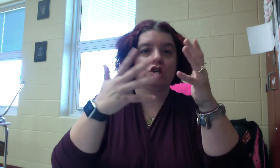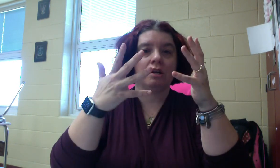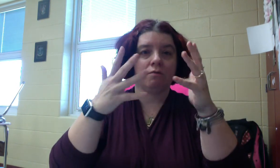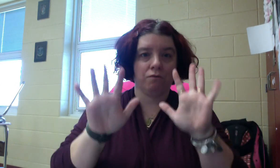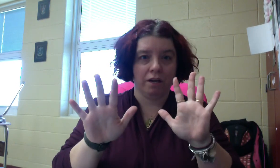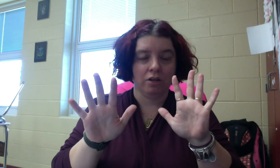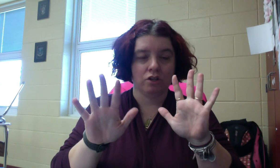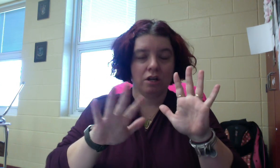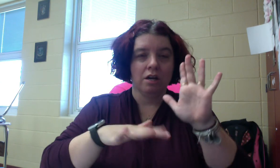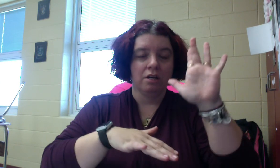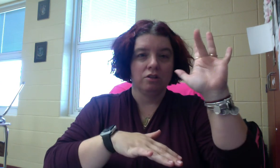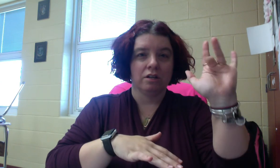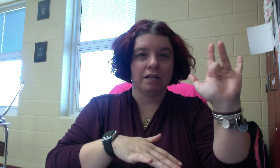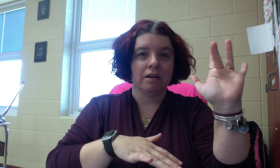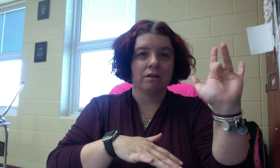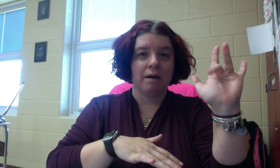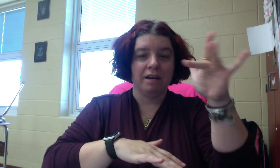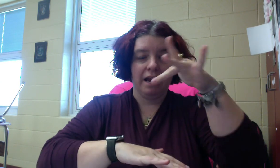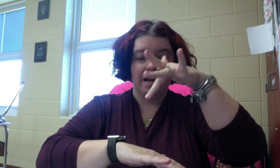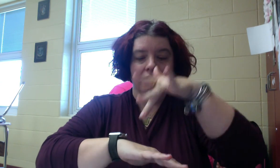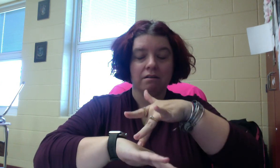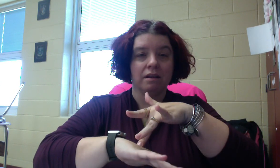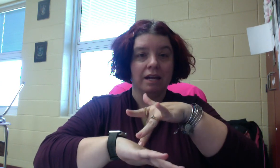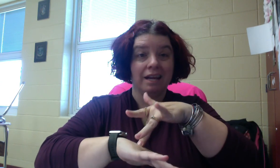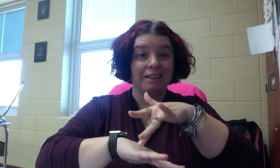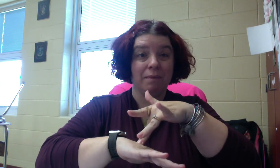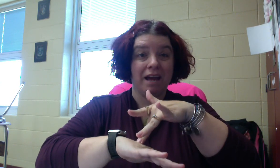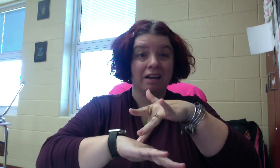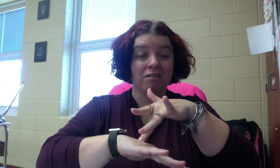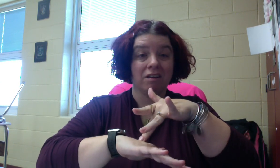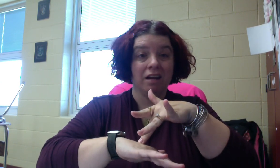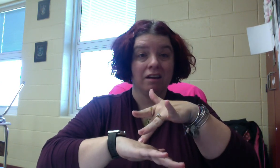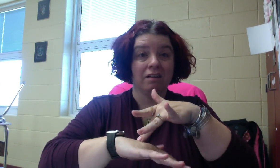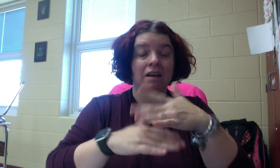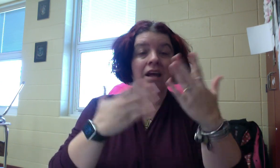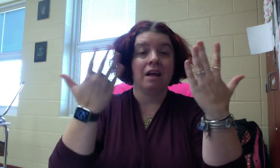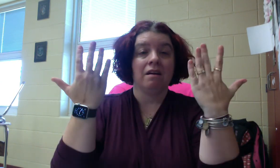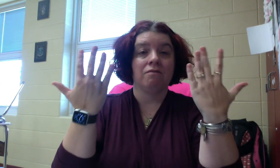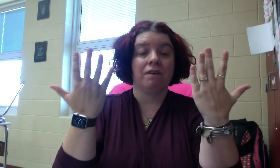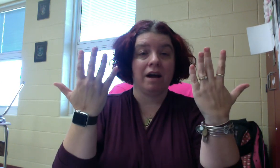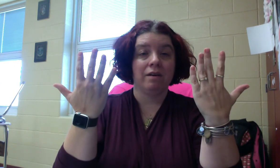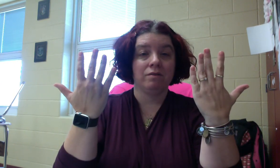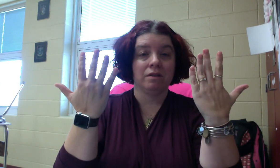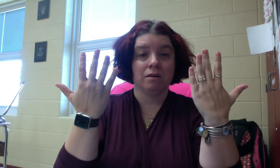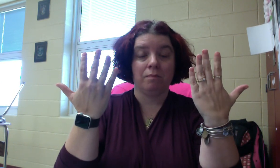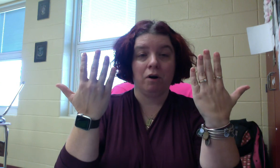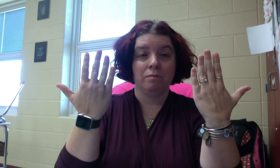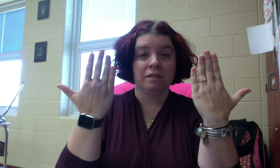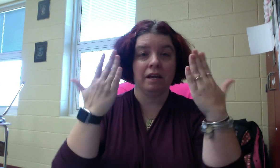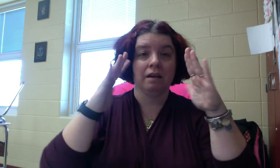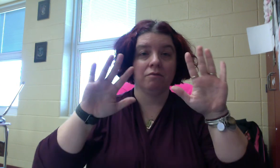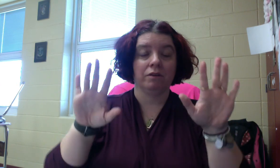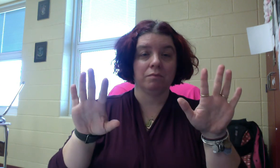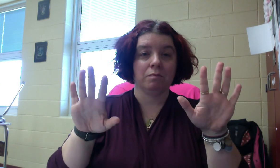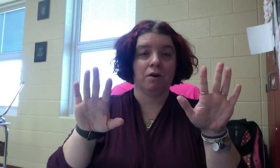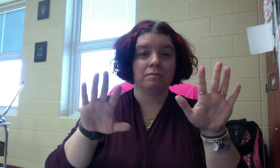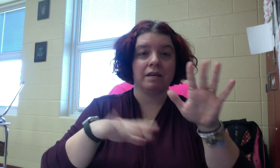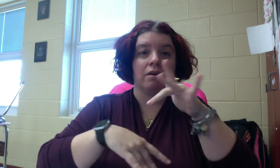finish. So you're going to take your dominant eight, hit the back of your hand, fives that are palms in, flip to palms out,